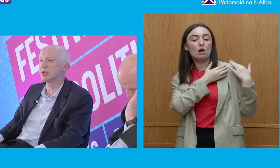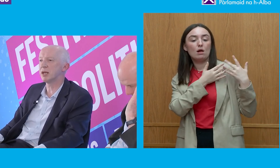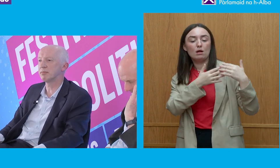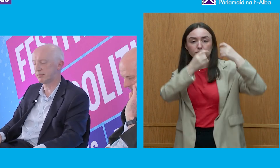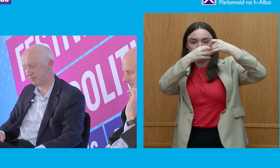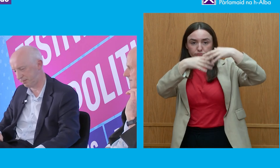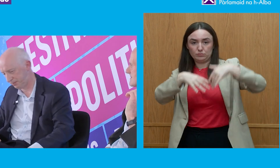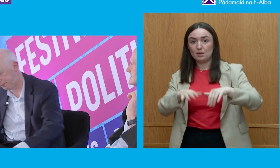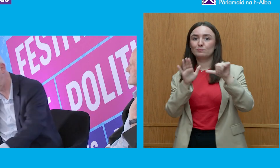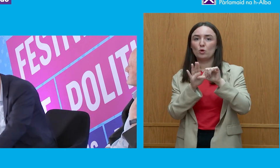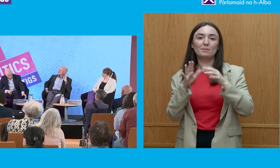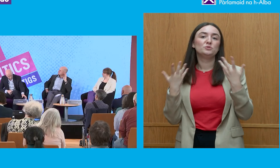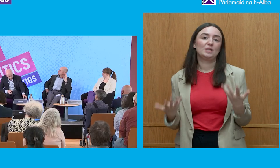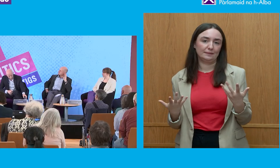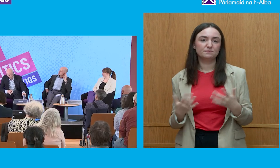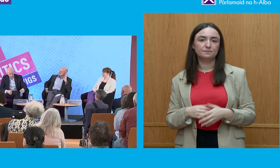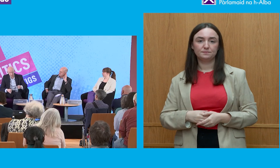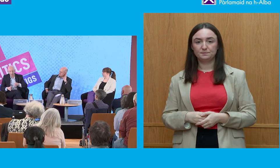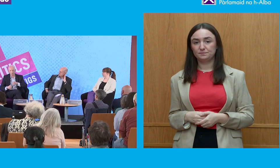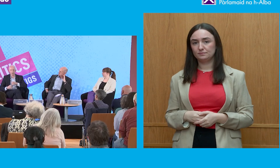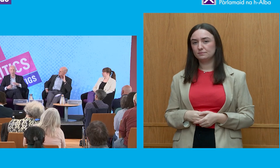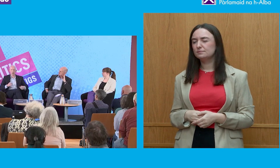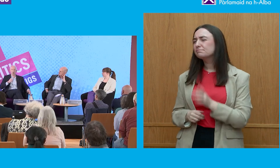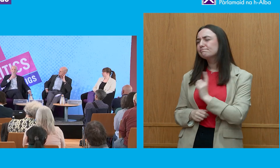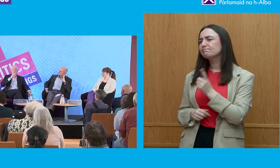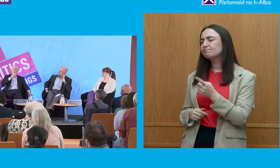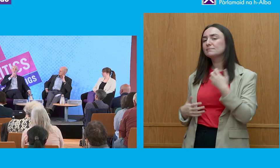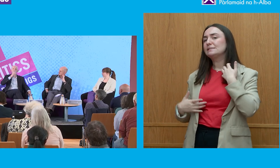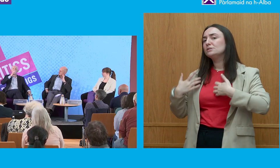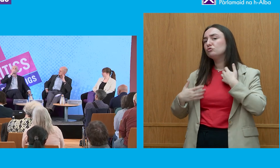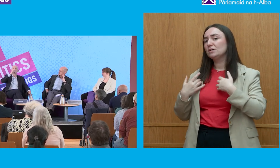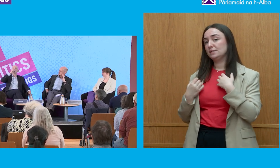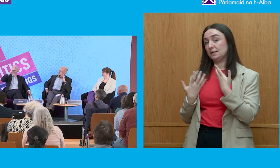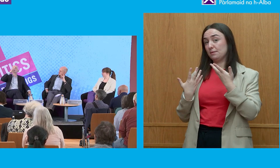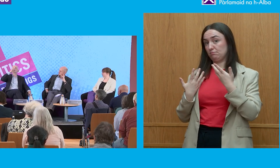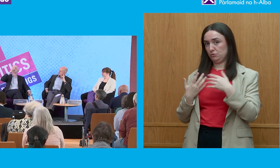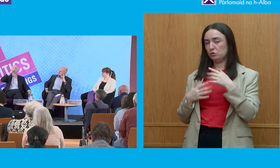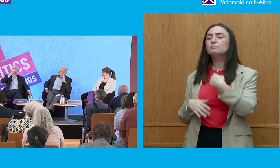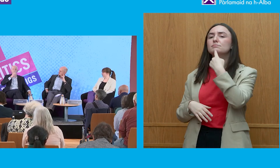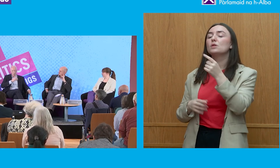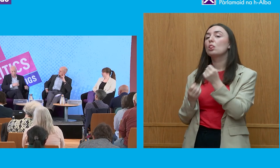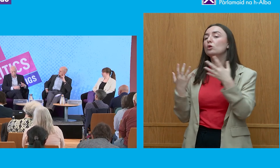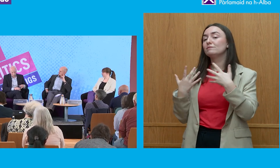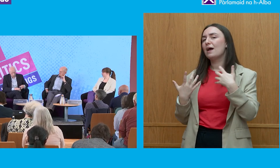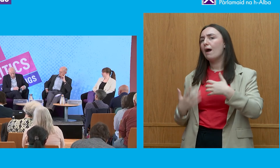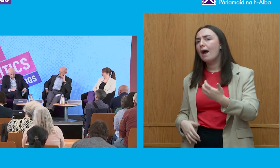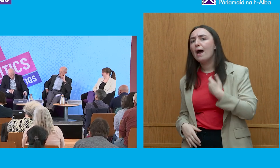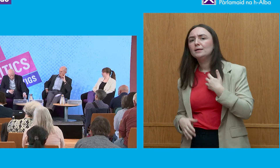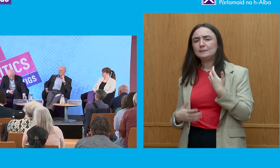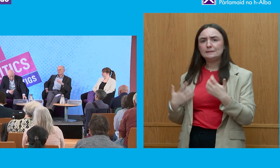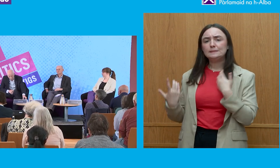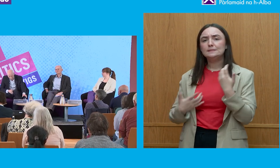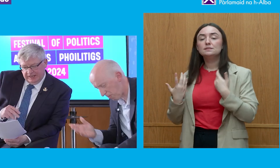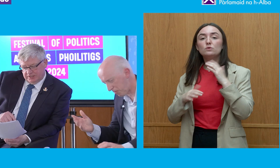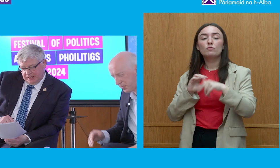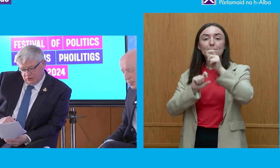suffering from today. I think it's interesting that you picked up there the sort of waves of anger that came from, quote, the people, unquote,